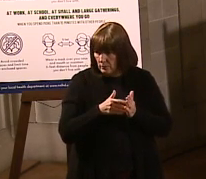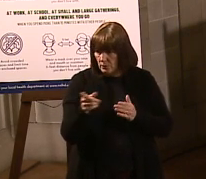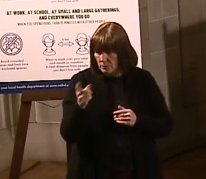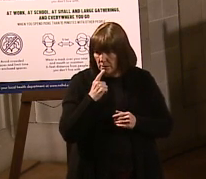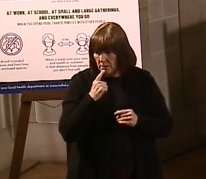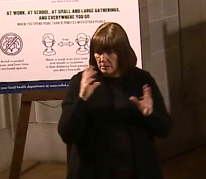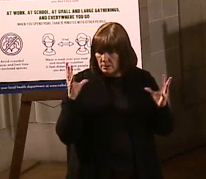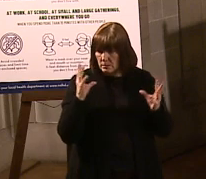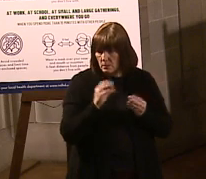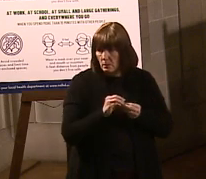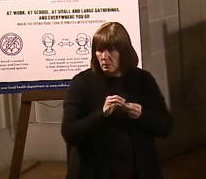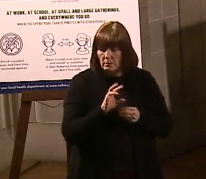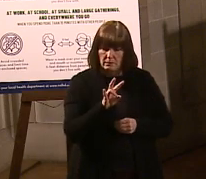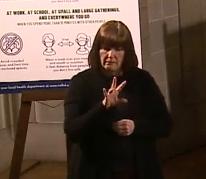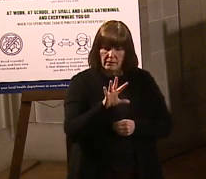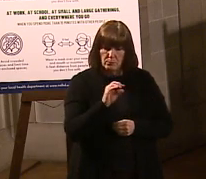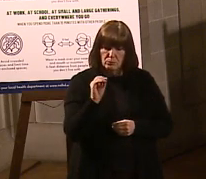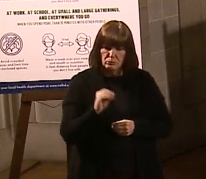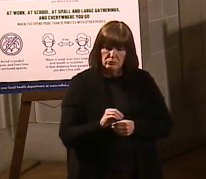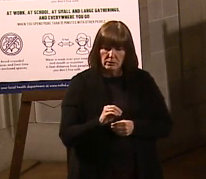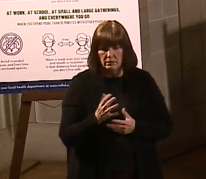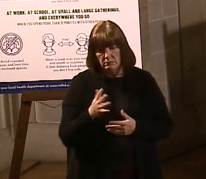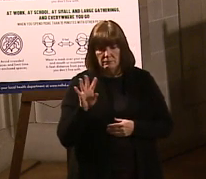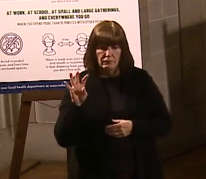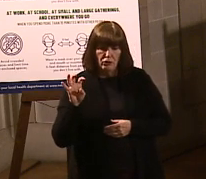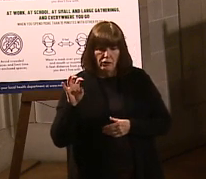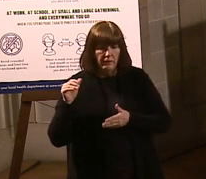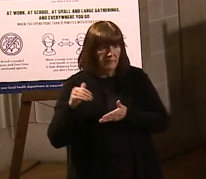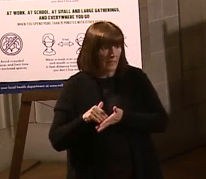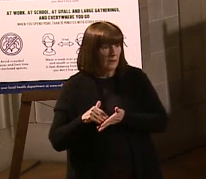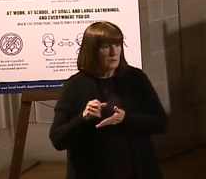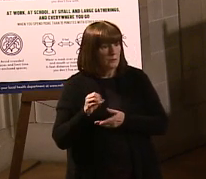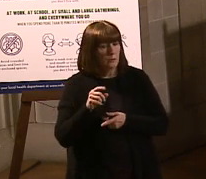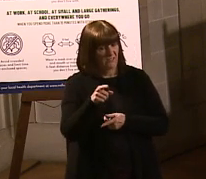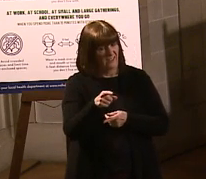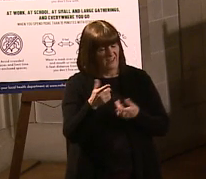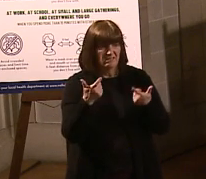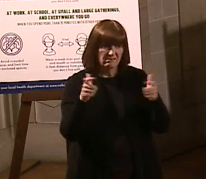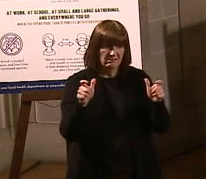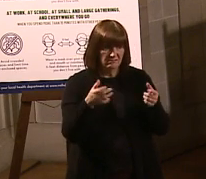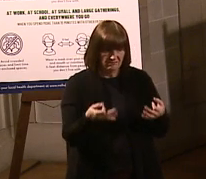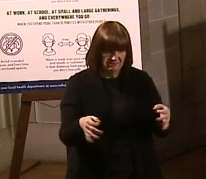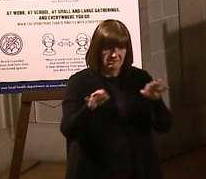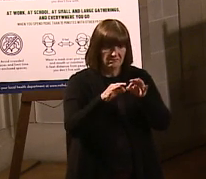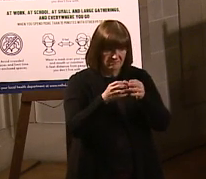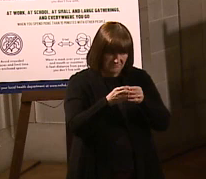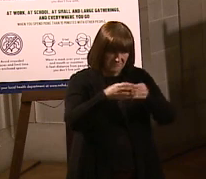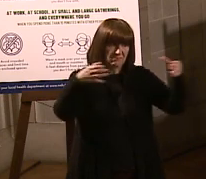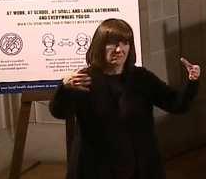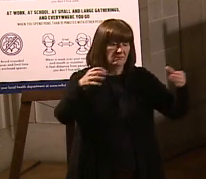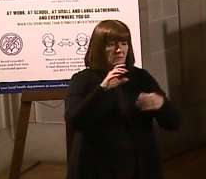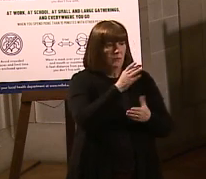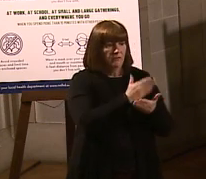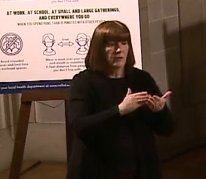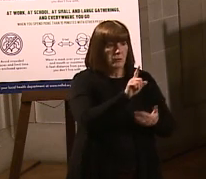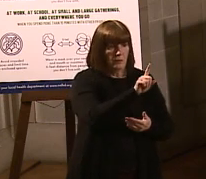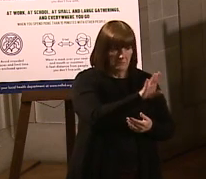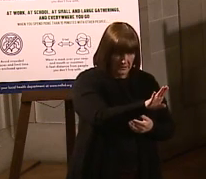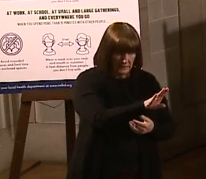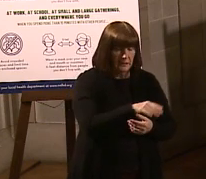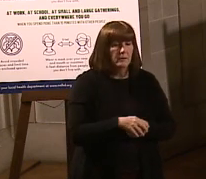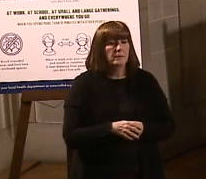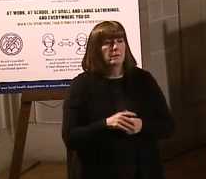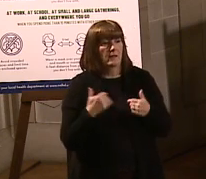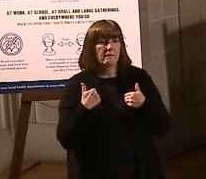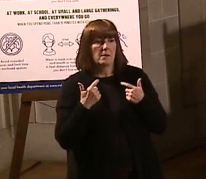said, total, and again, of 75% outtake, it's 400,000. So that significantly expanded the population of Phase I-B. By definition, if we've got a